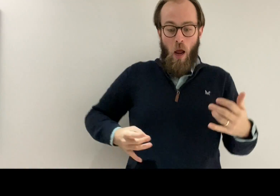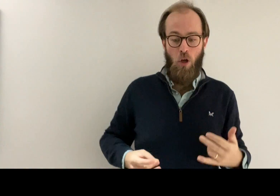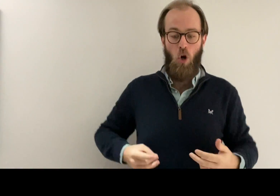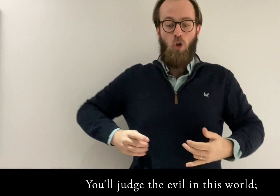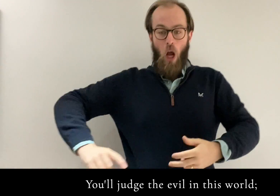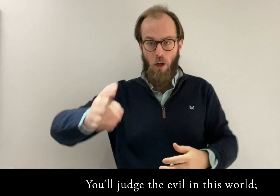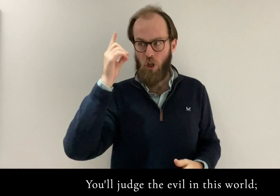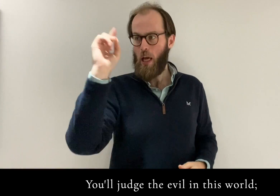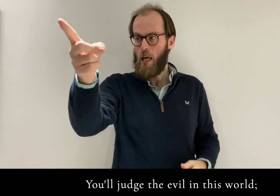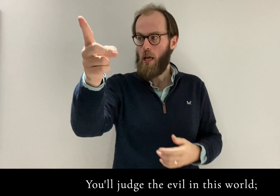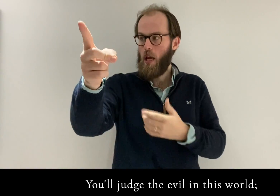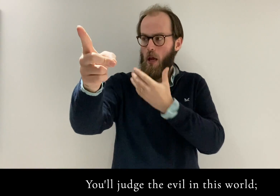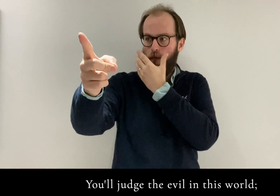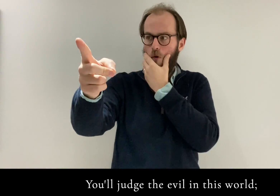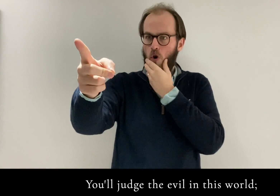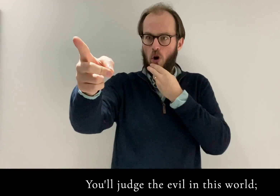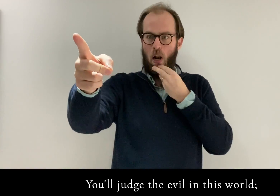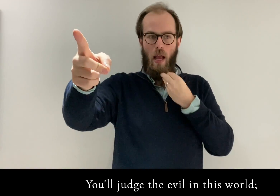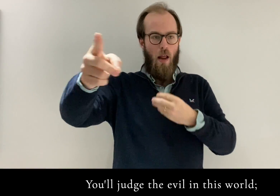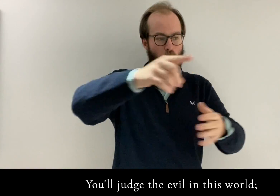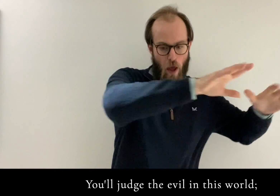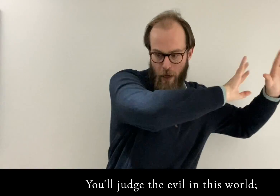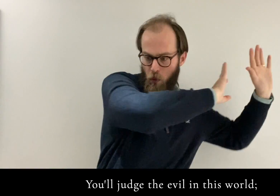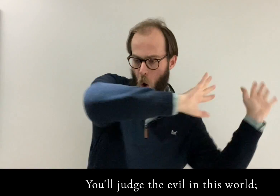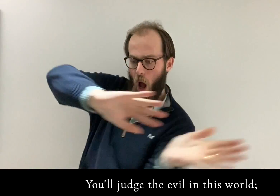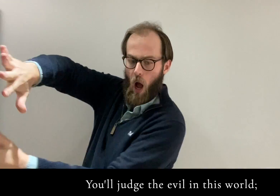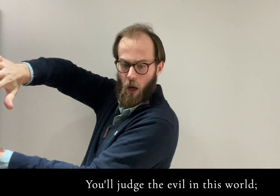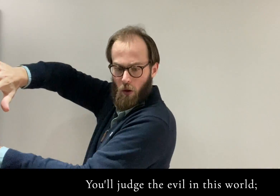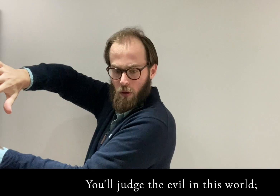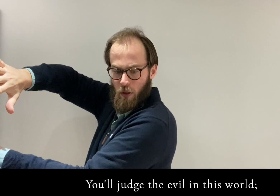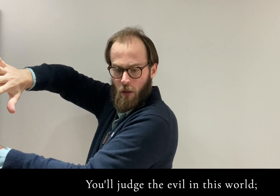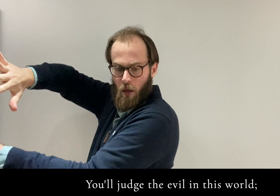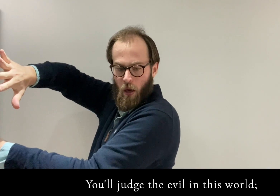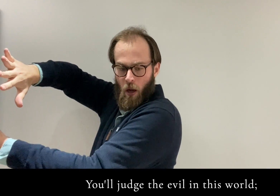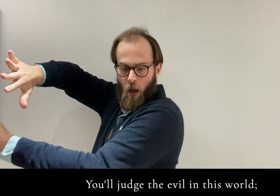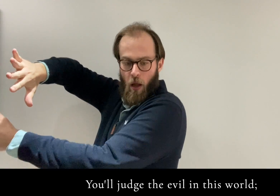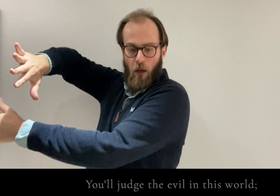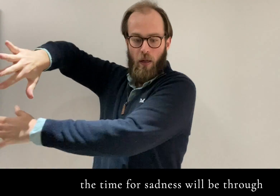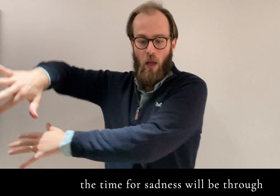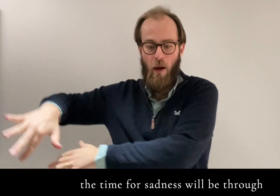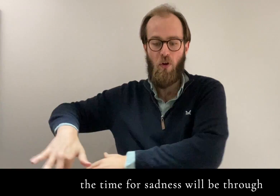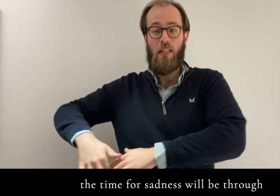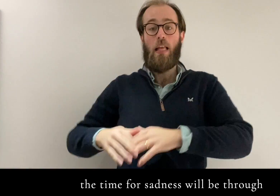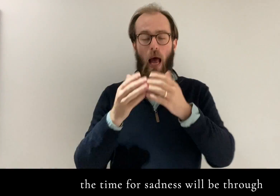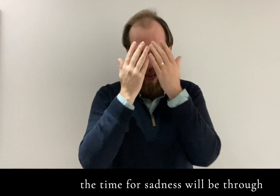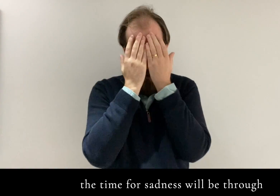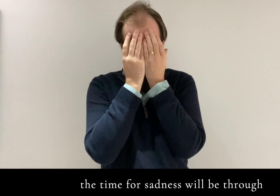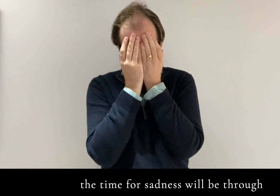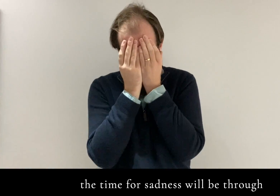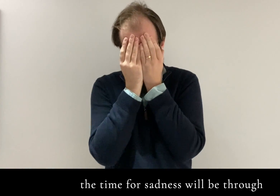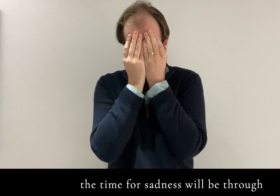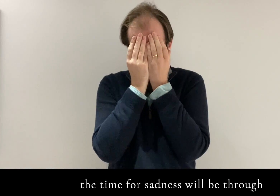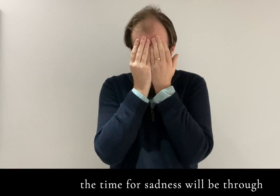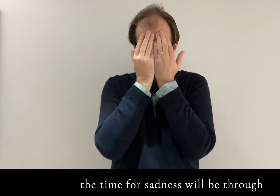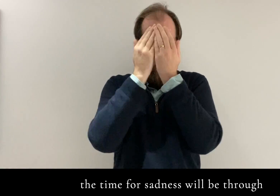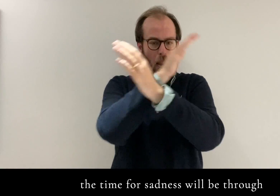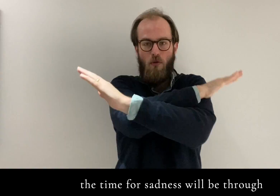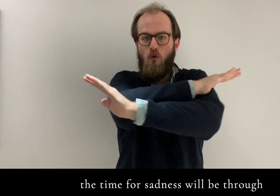You'll just be evil in this world The time of sadness will be